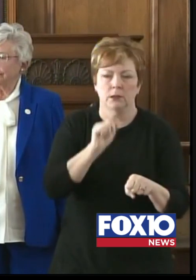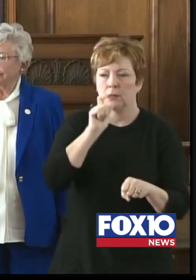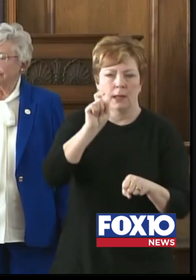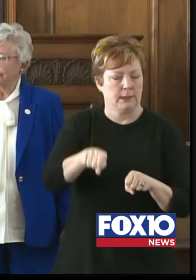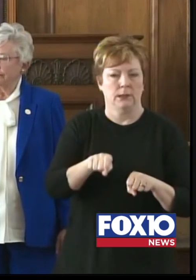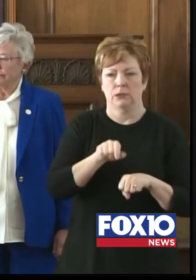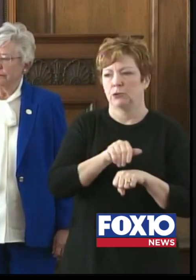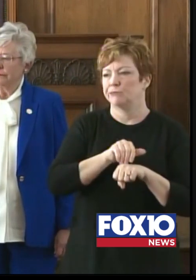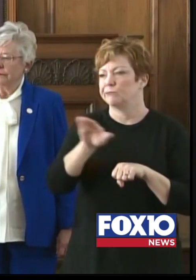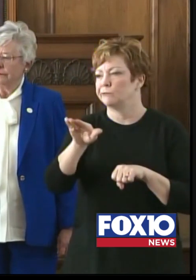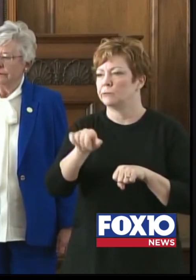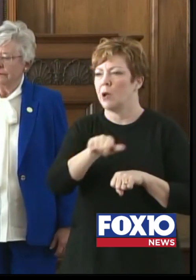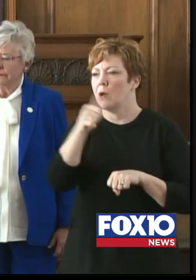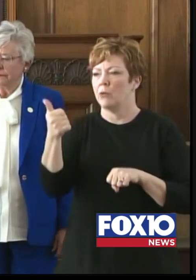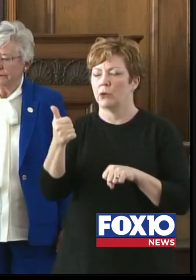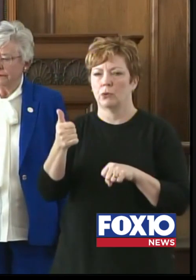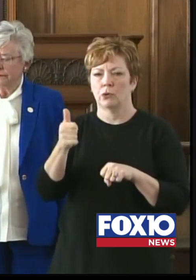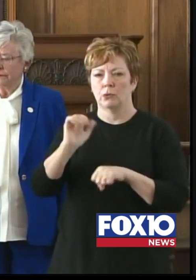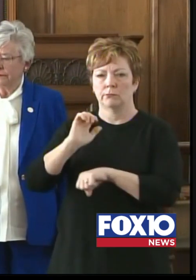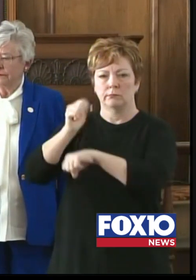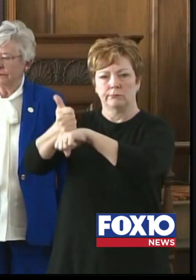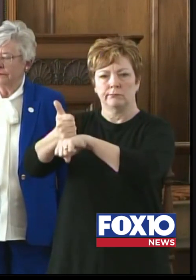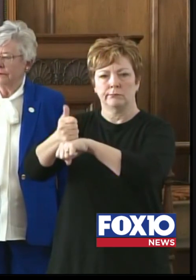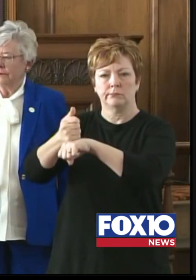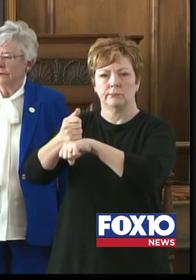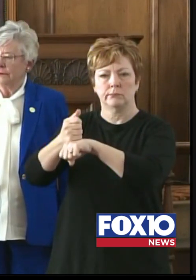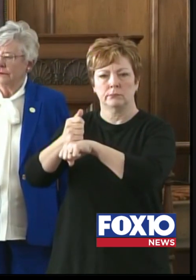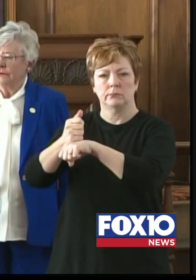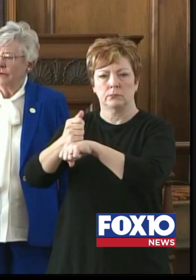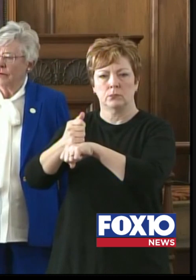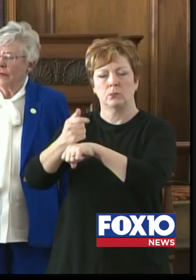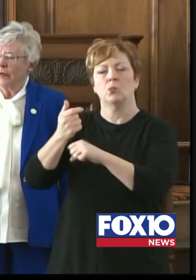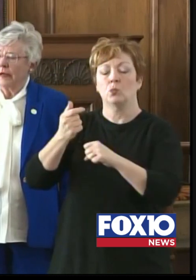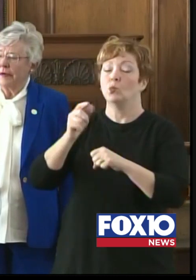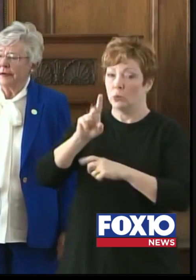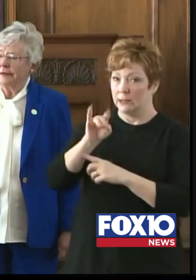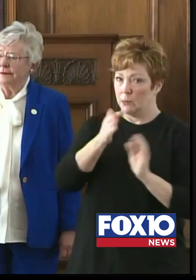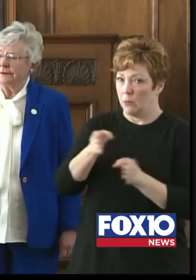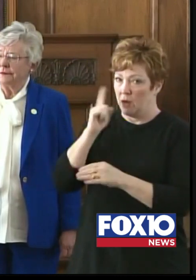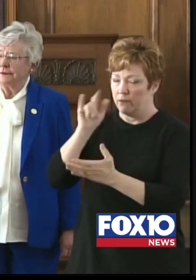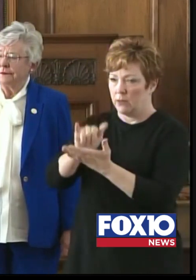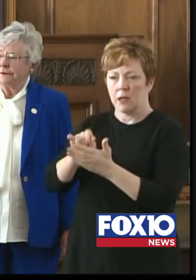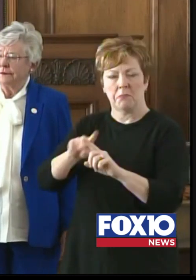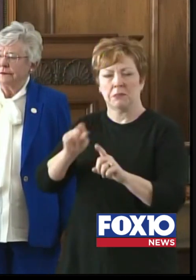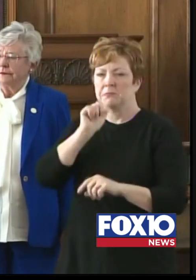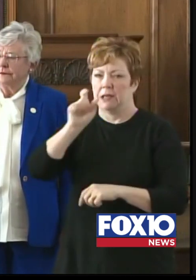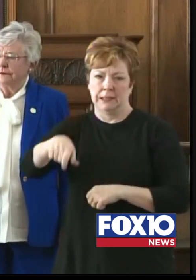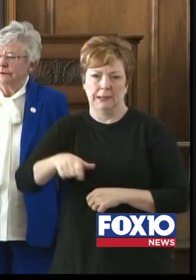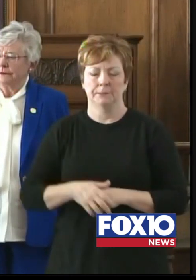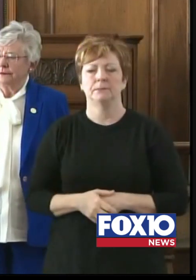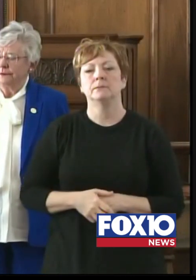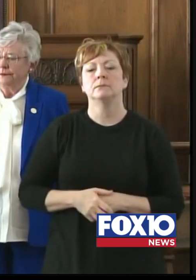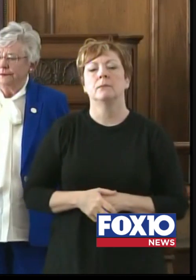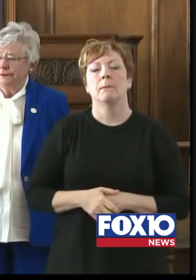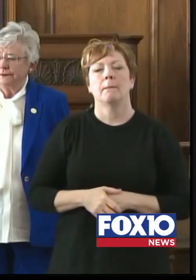the alternative care sites that we had prepared for. So all these things are very encouraging to us.